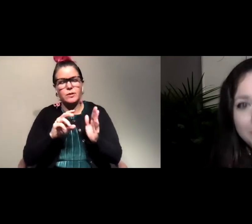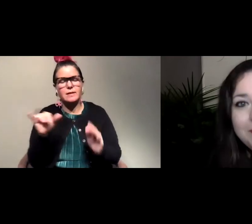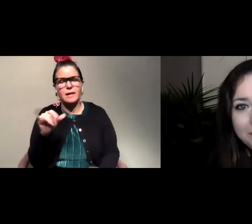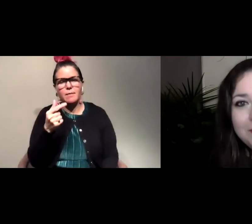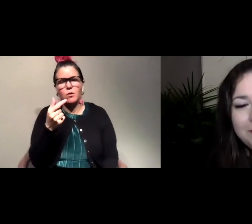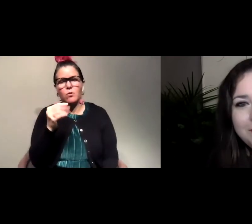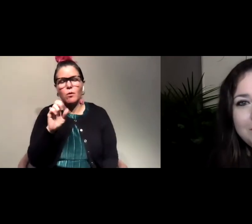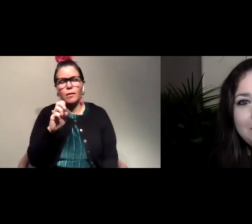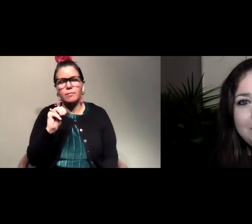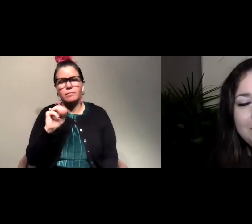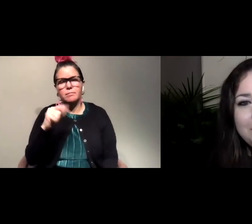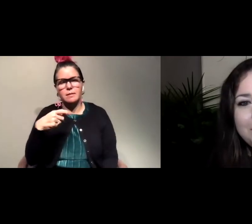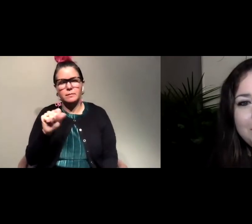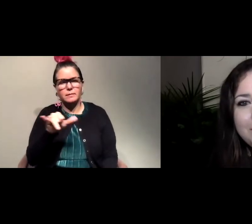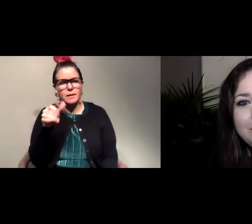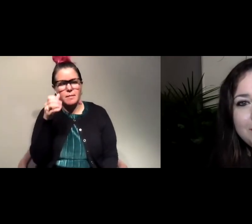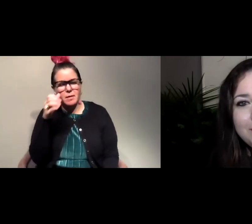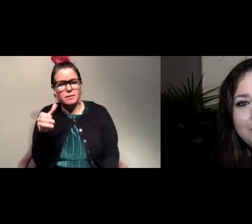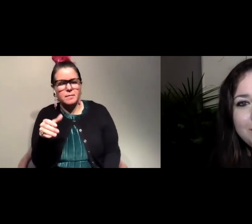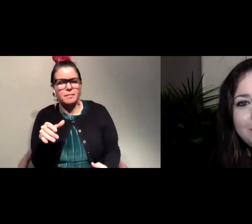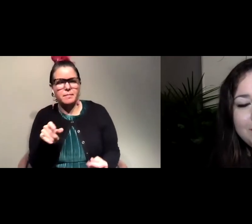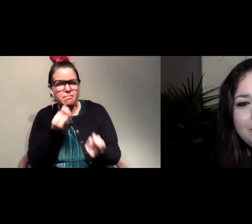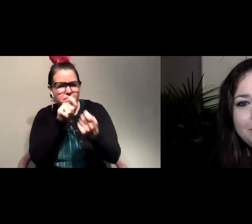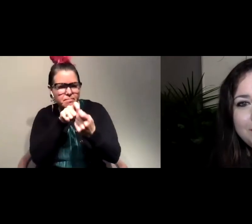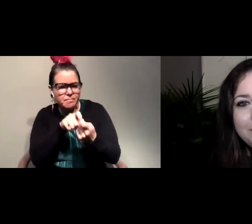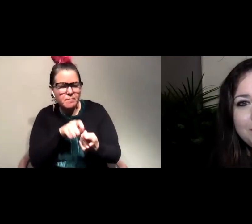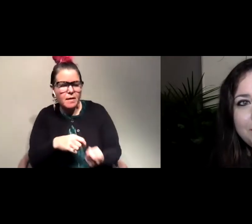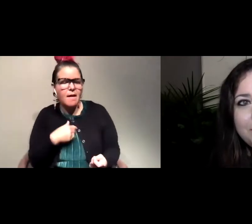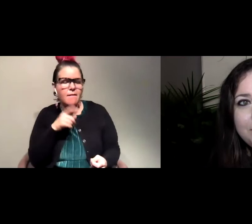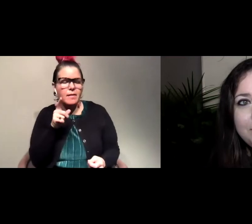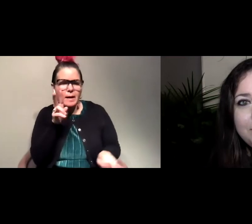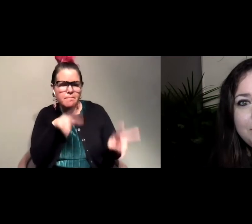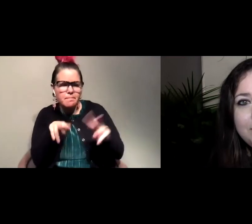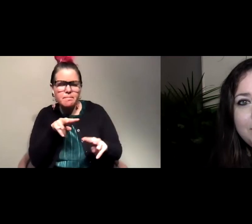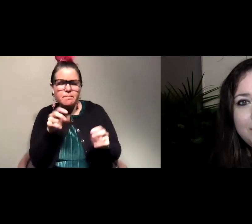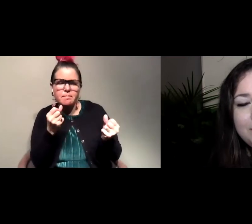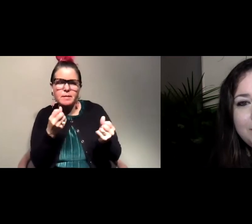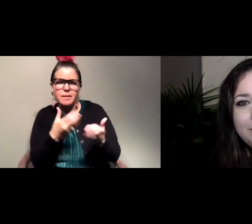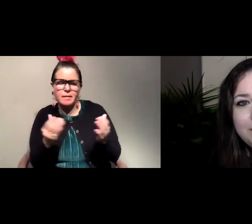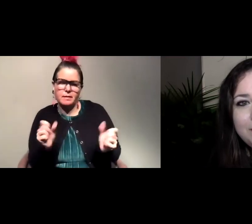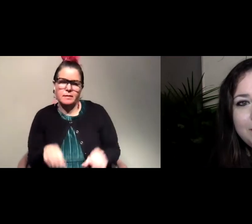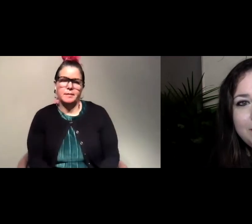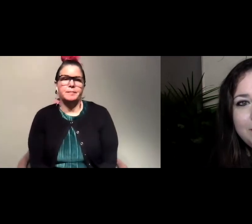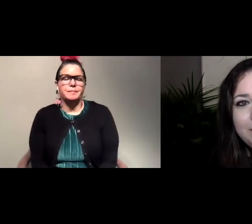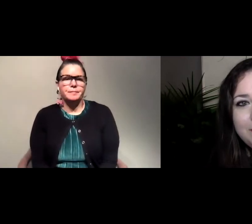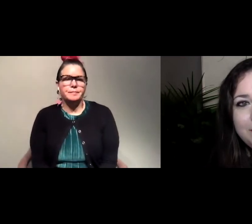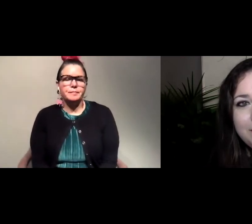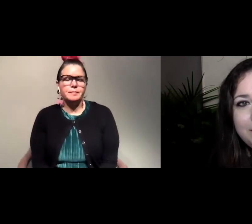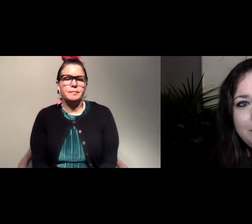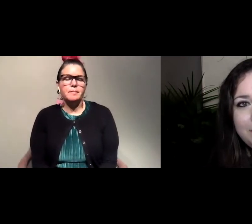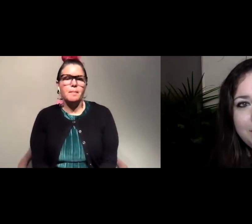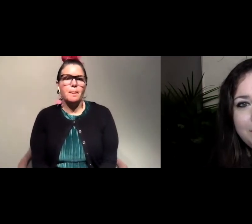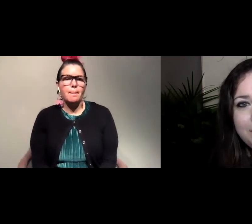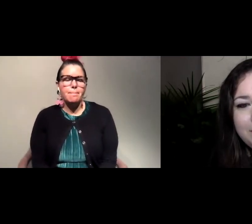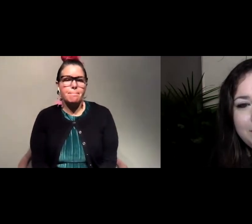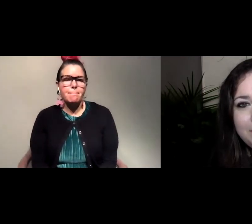level of detail so we'll be able to pick up a lot of things with that and build I'm going to